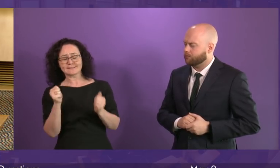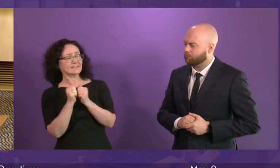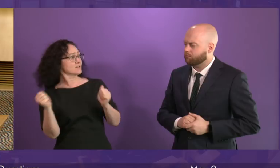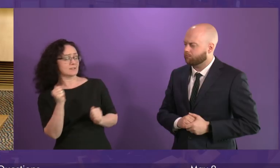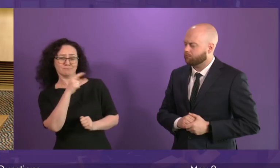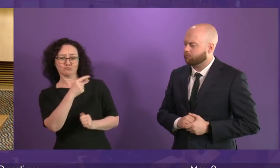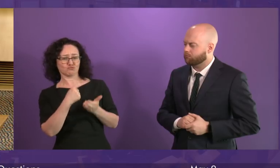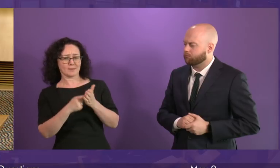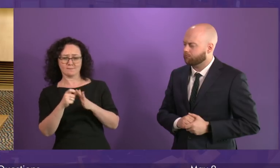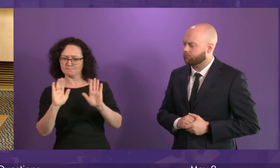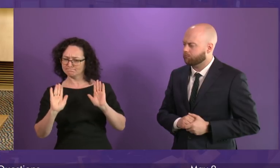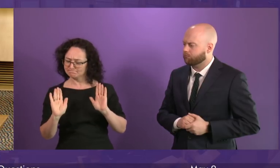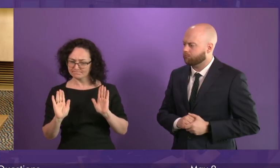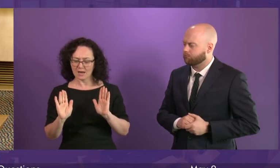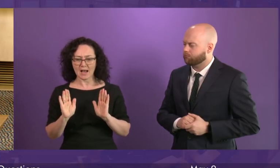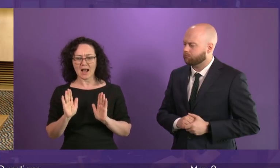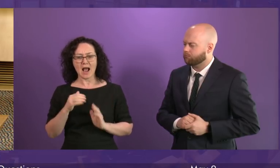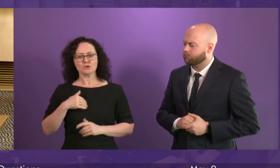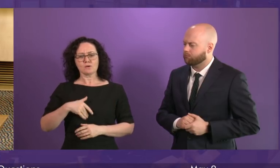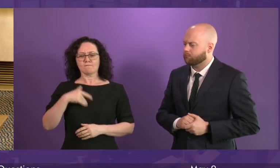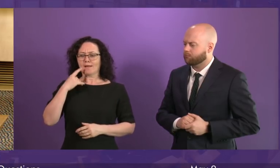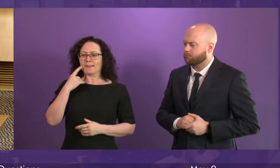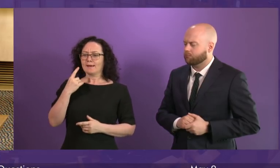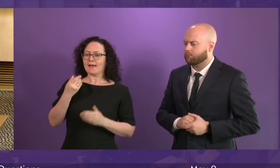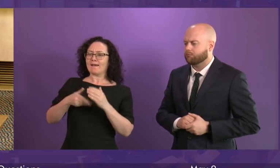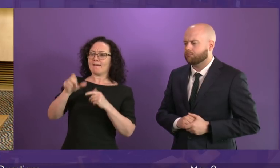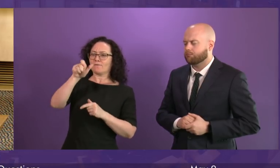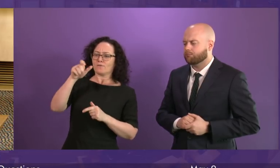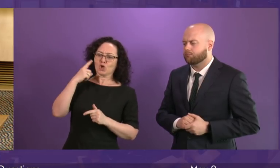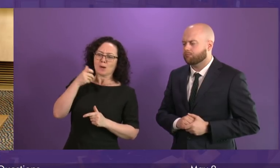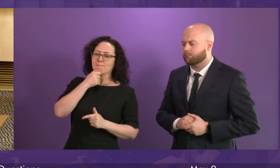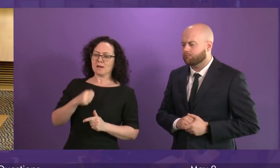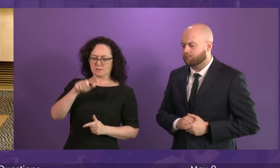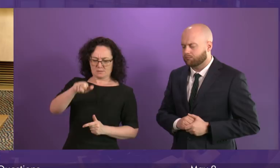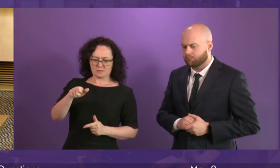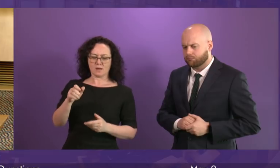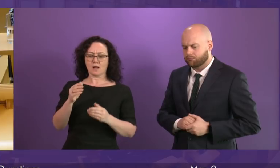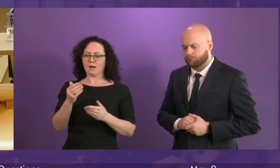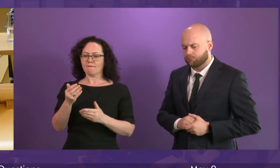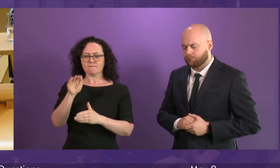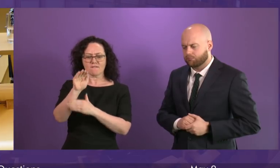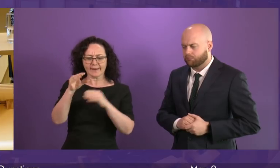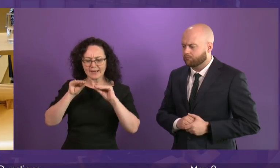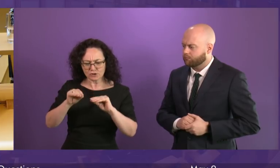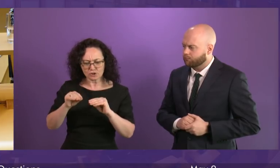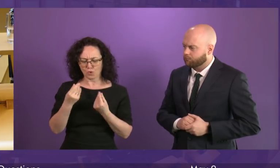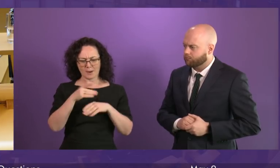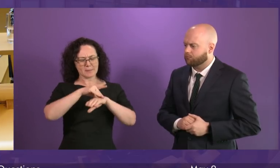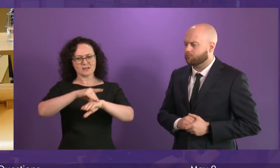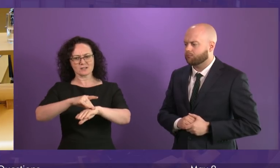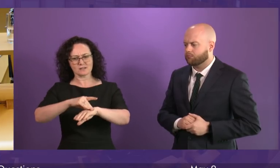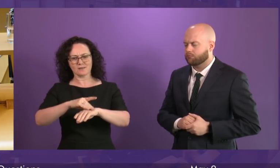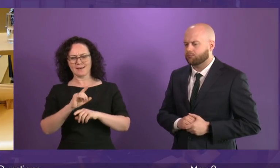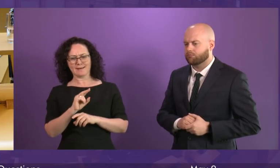Ruth Davidson but I don't consider a young person in further education or in higher education or doing a modern apprenticeship has not been doing